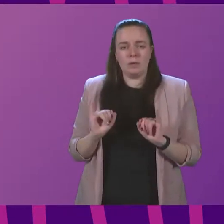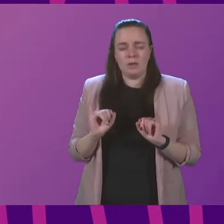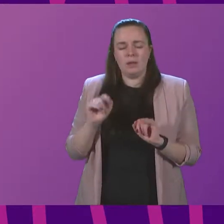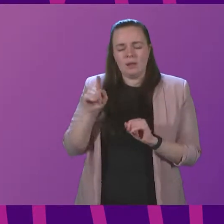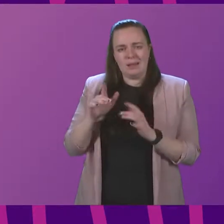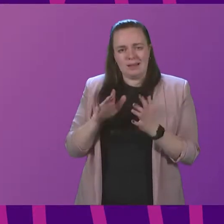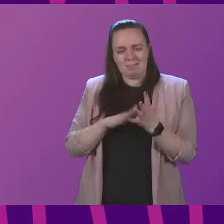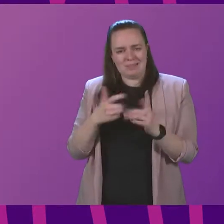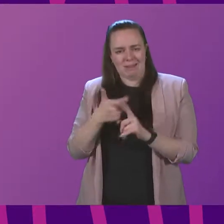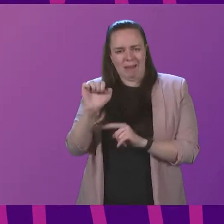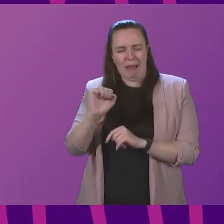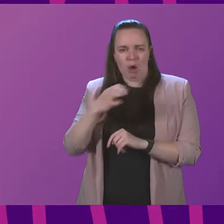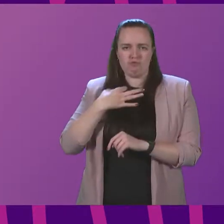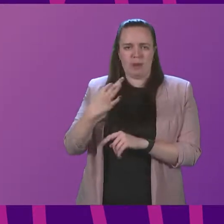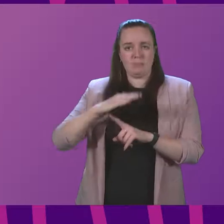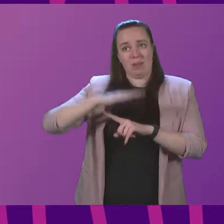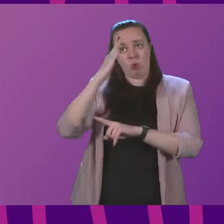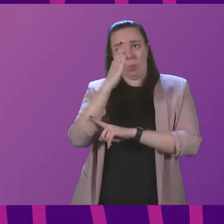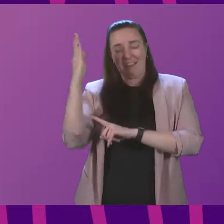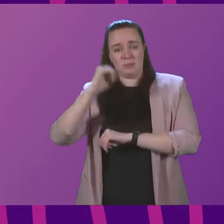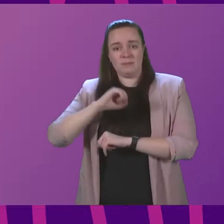Mr Kerr represents the north-east of Scotland.